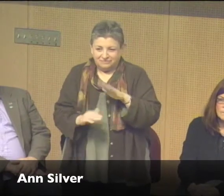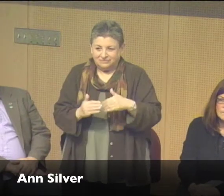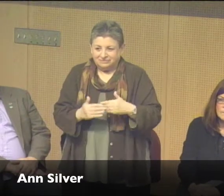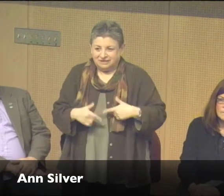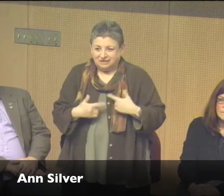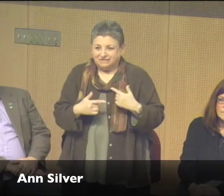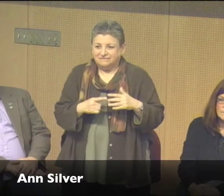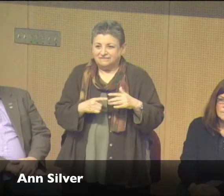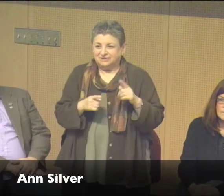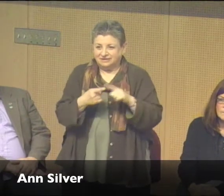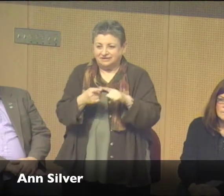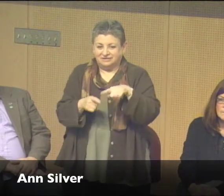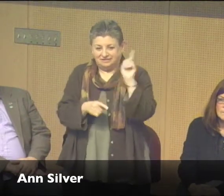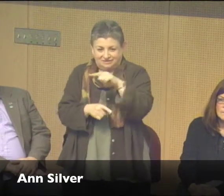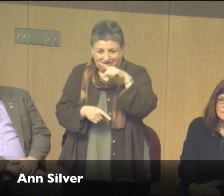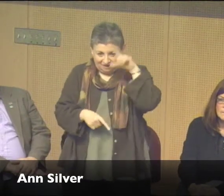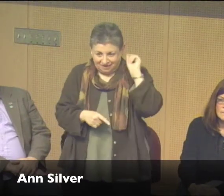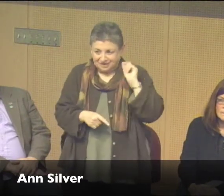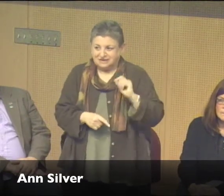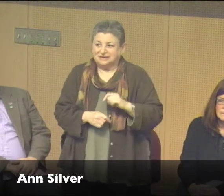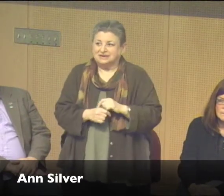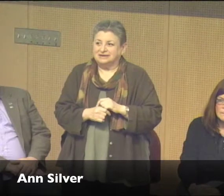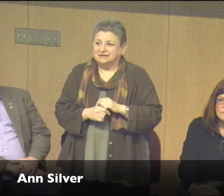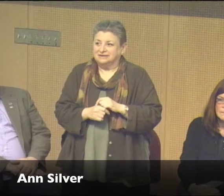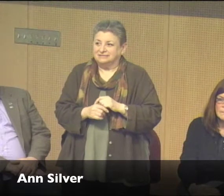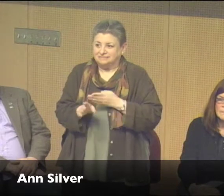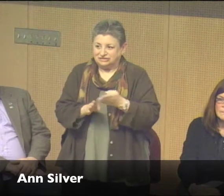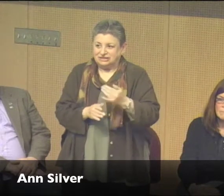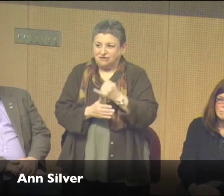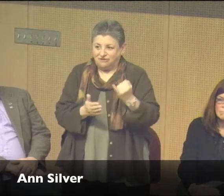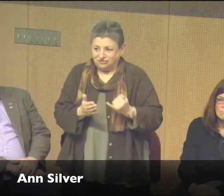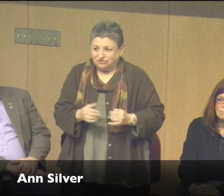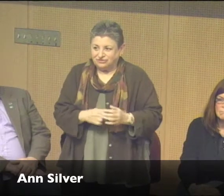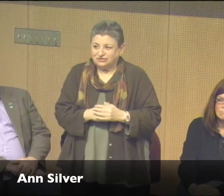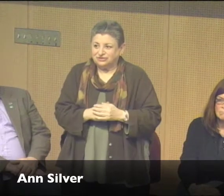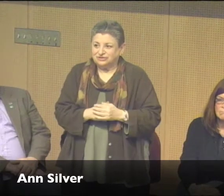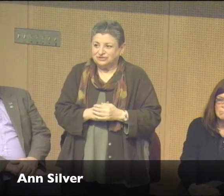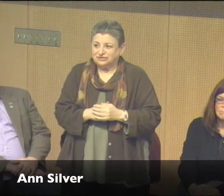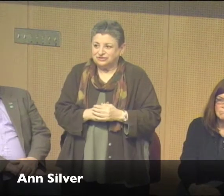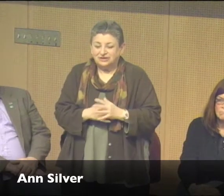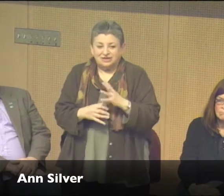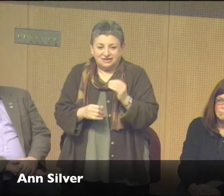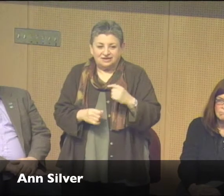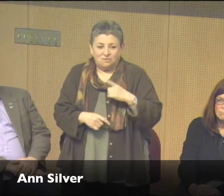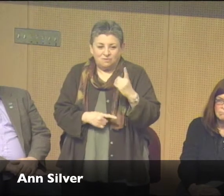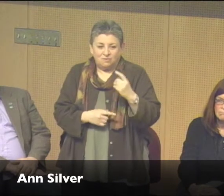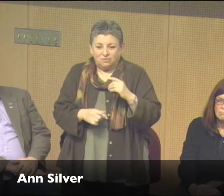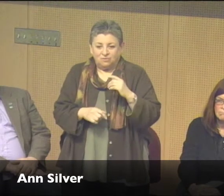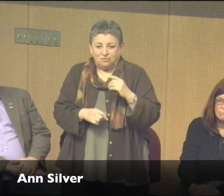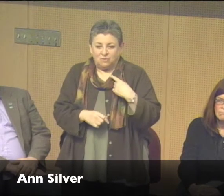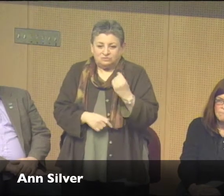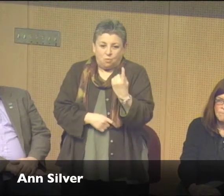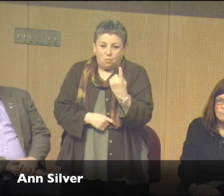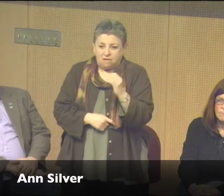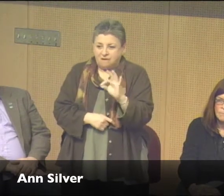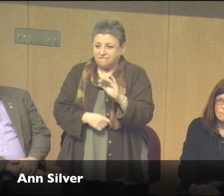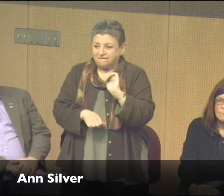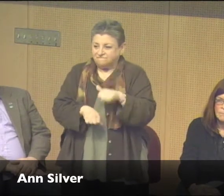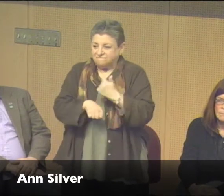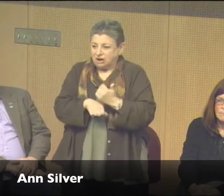I was mainstreamed all my life until I went to Caledet. And then I majored in art while I was a student there. I